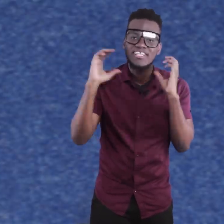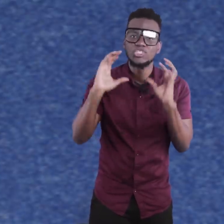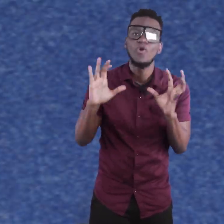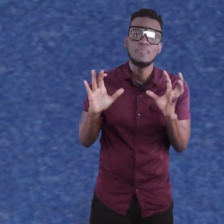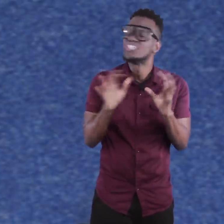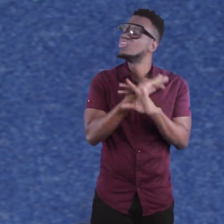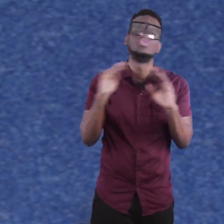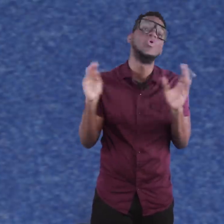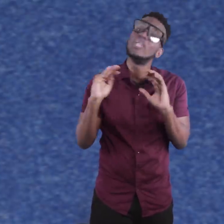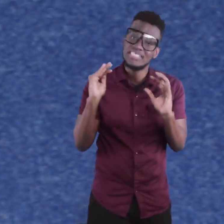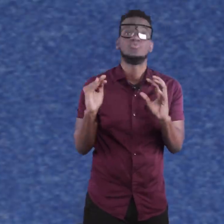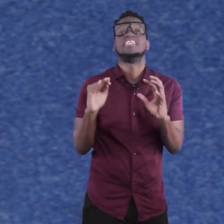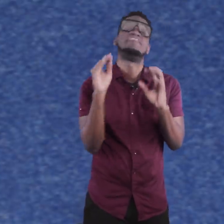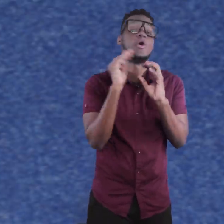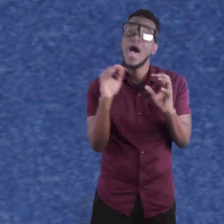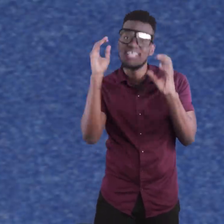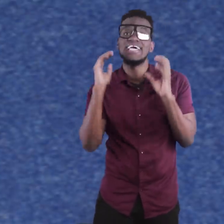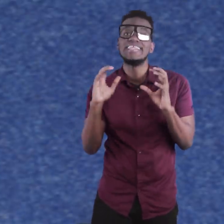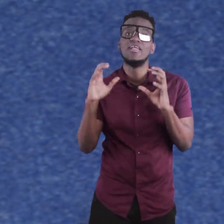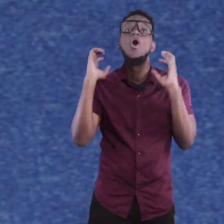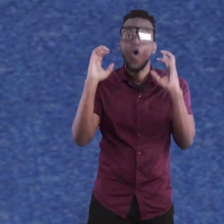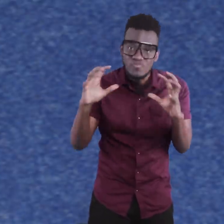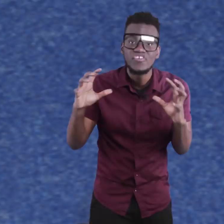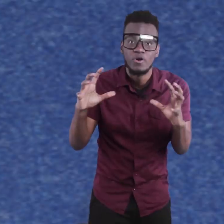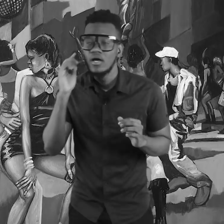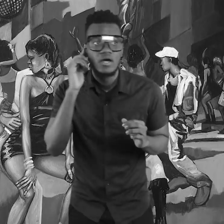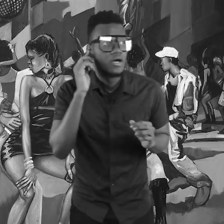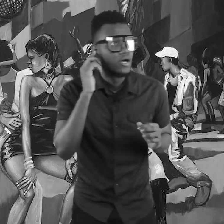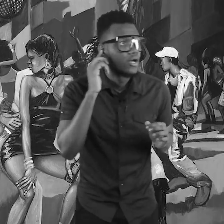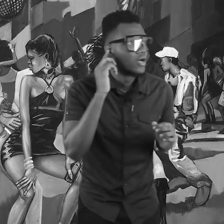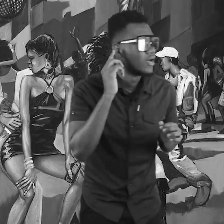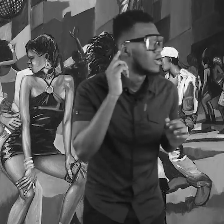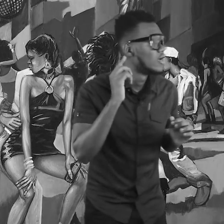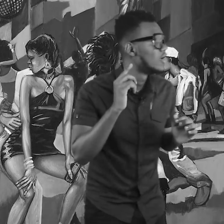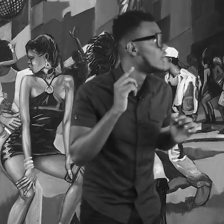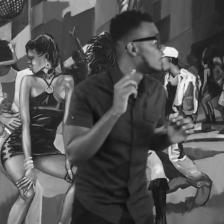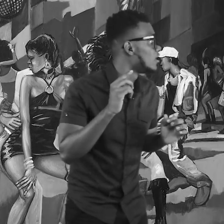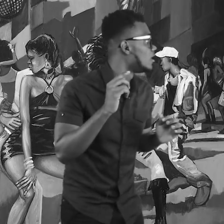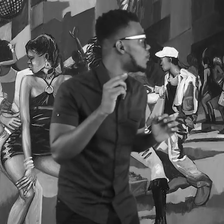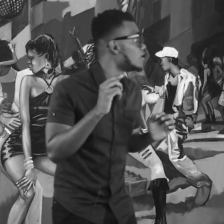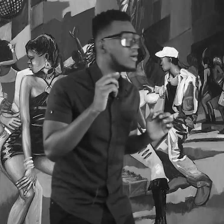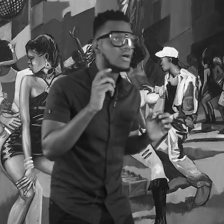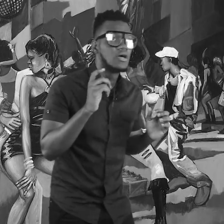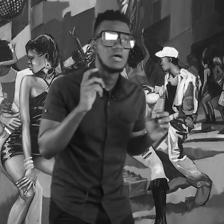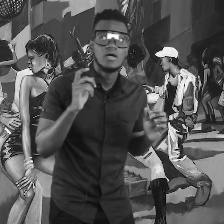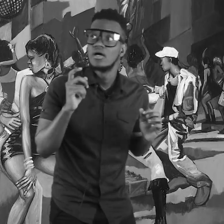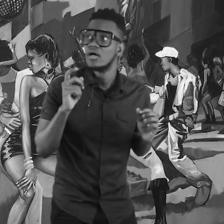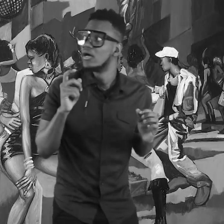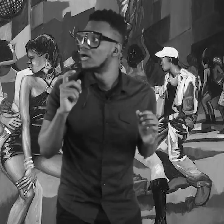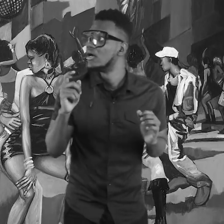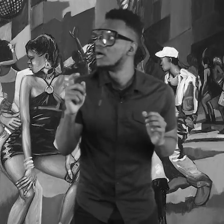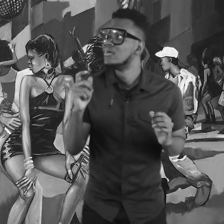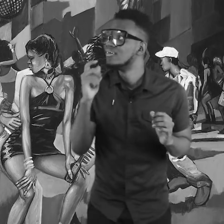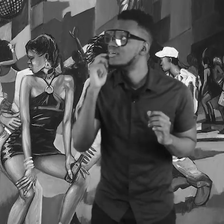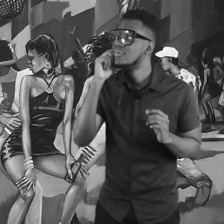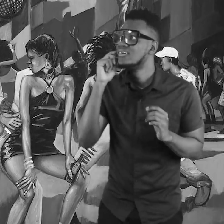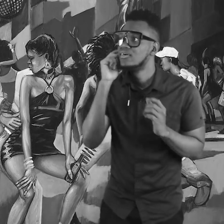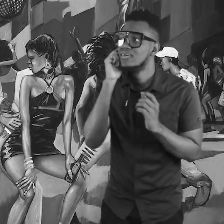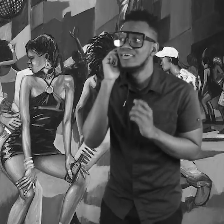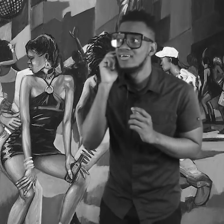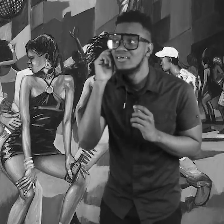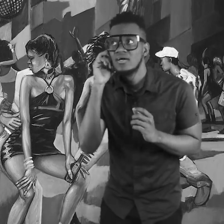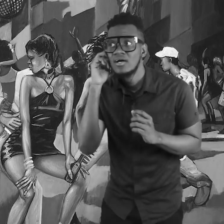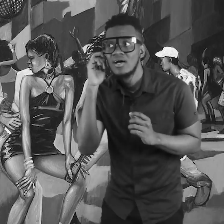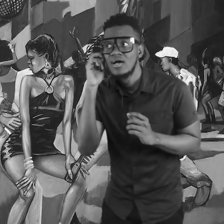call Official Sound Box. Just don't listen to it if you know why. Yes, you can tell. Confio. Listen to the song. The song. The song. It's a new